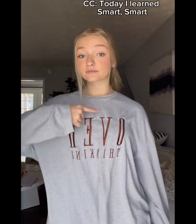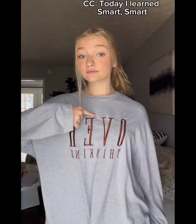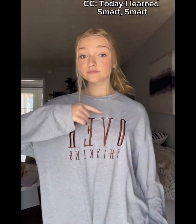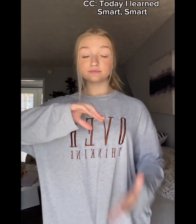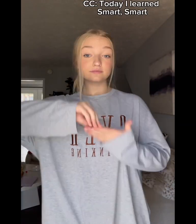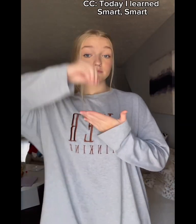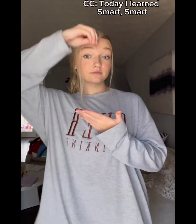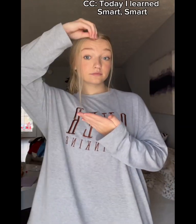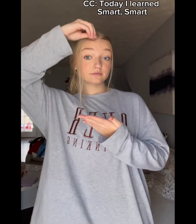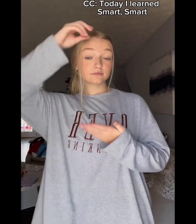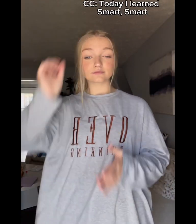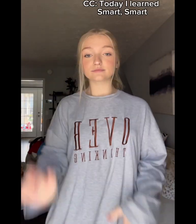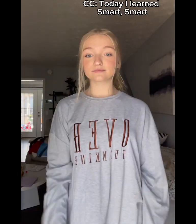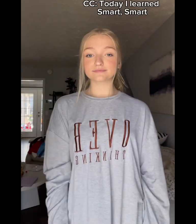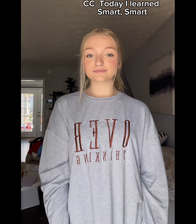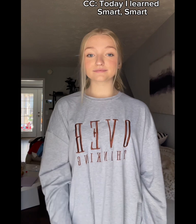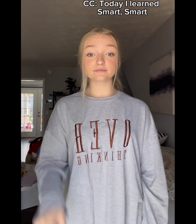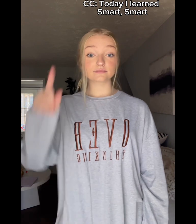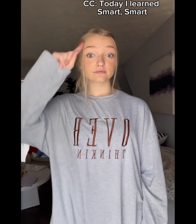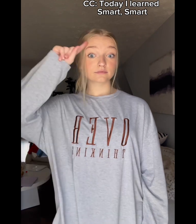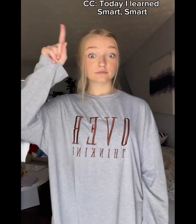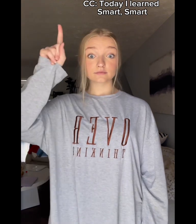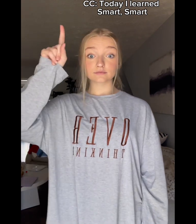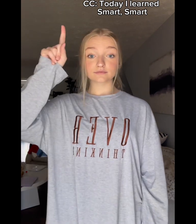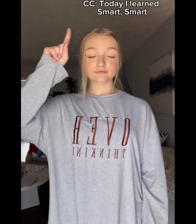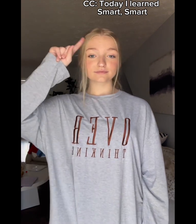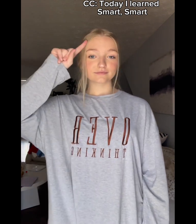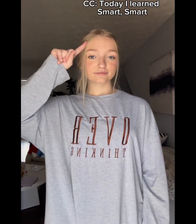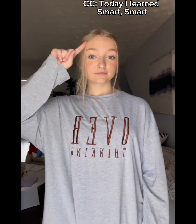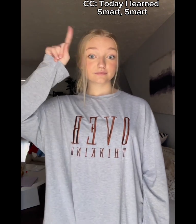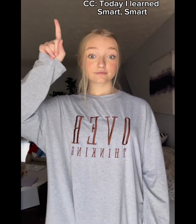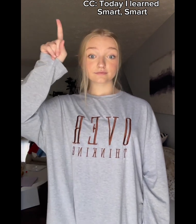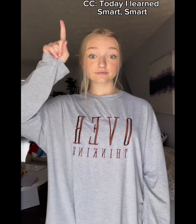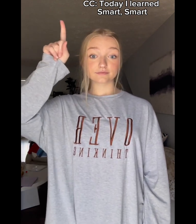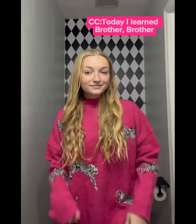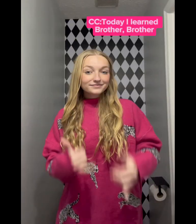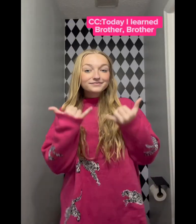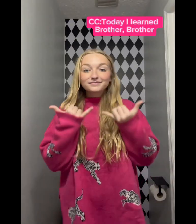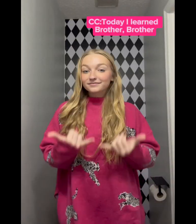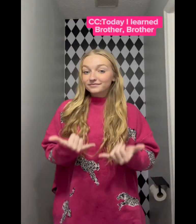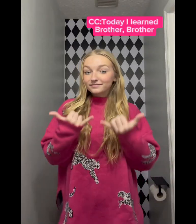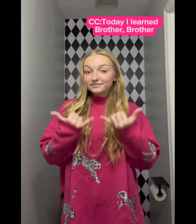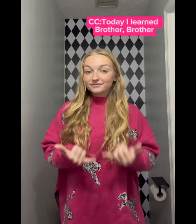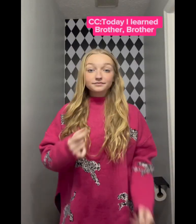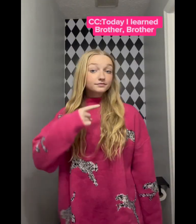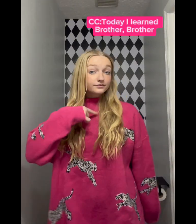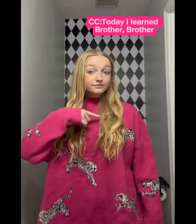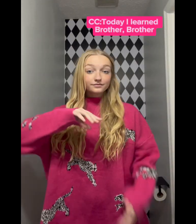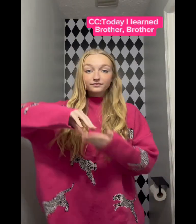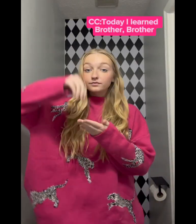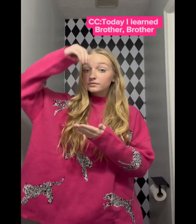learned Smart Today I learned